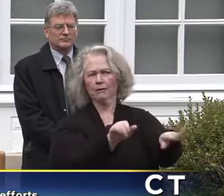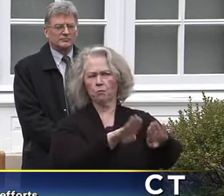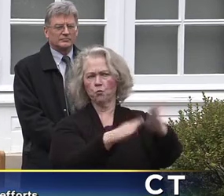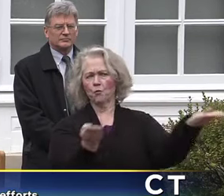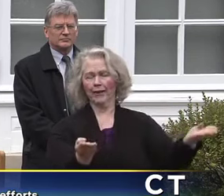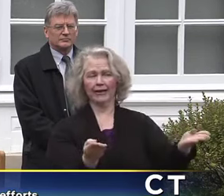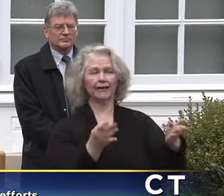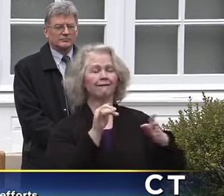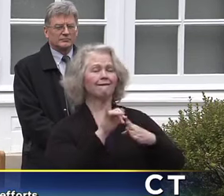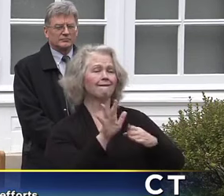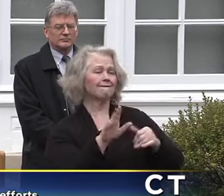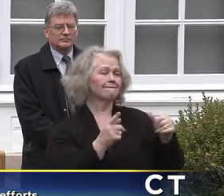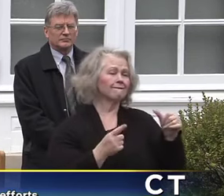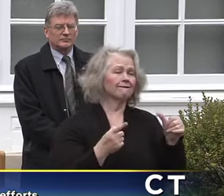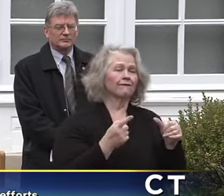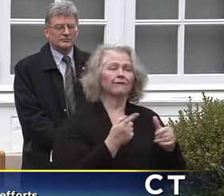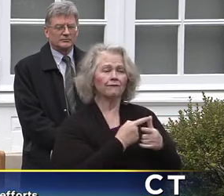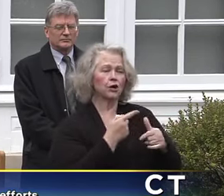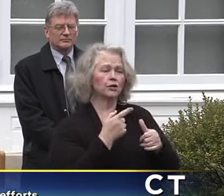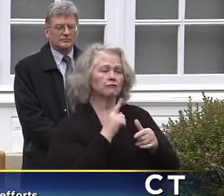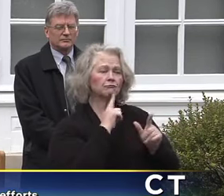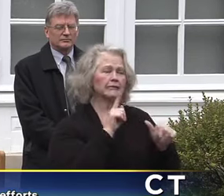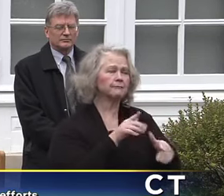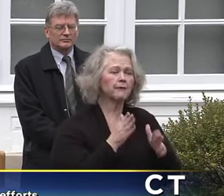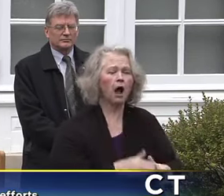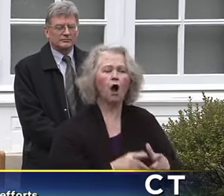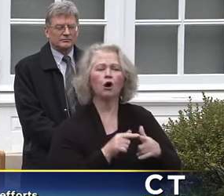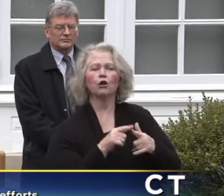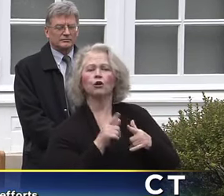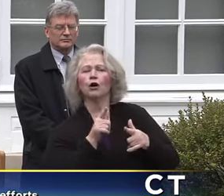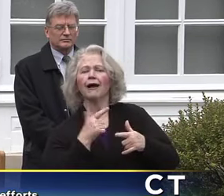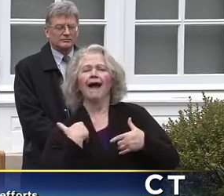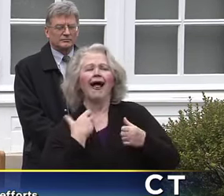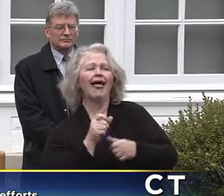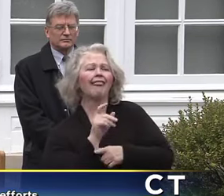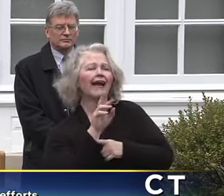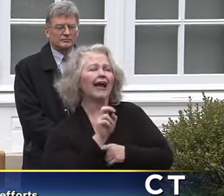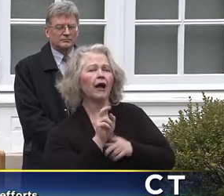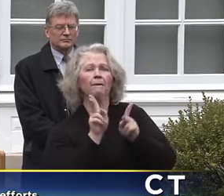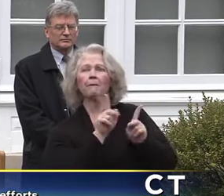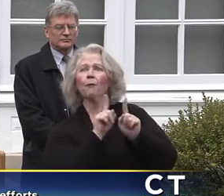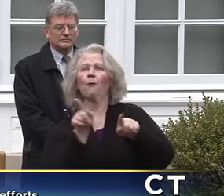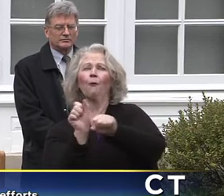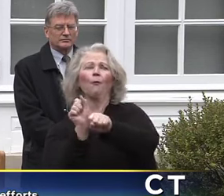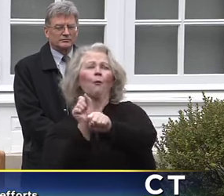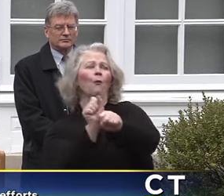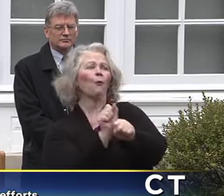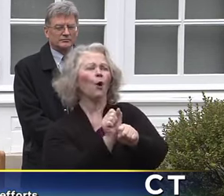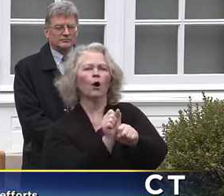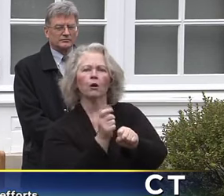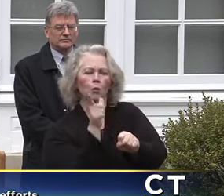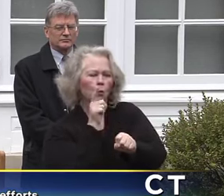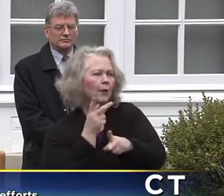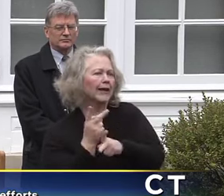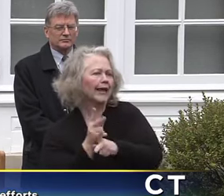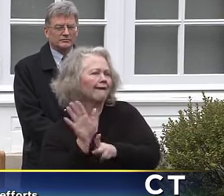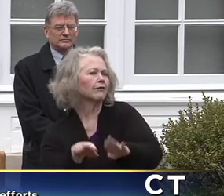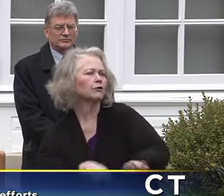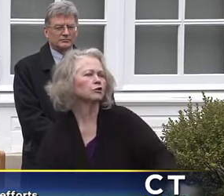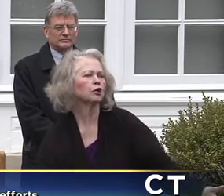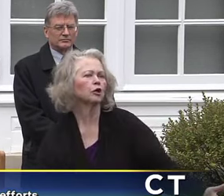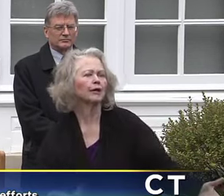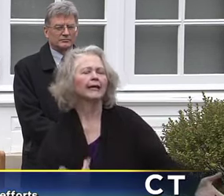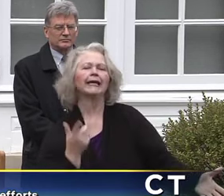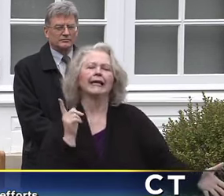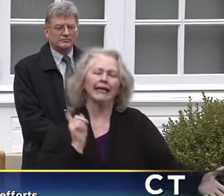care workers, their first responders and their families, mom, dad, they've got to make sure their kids are taken care of in a